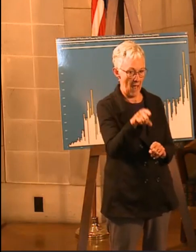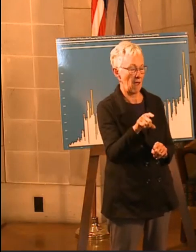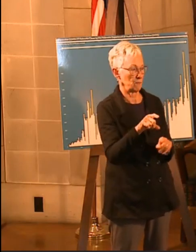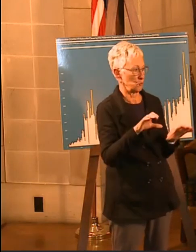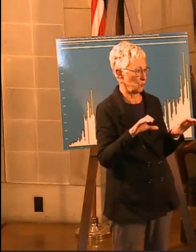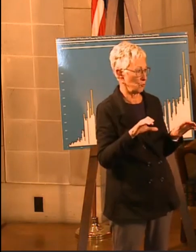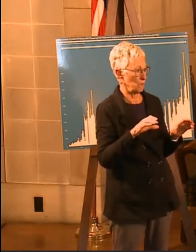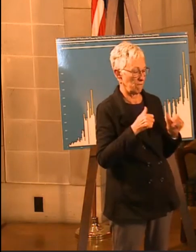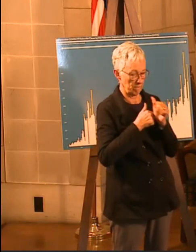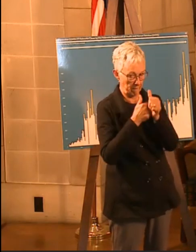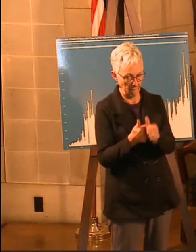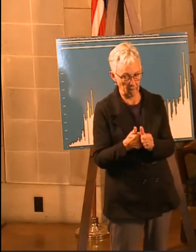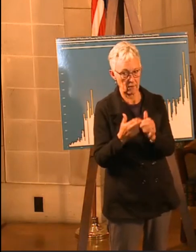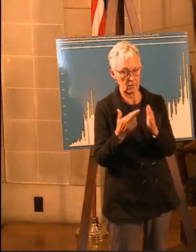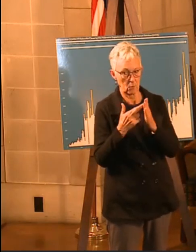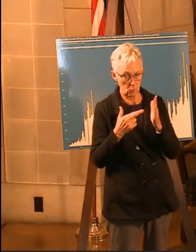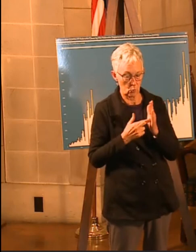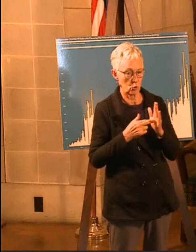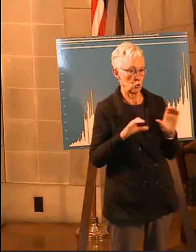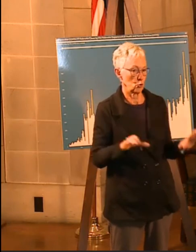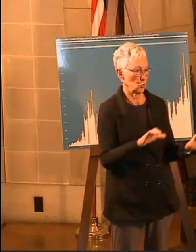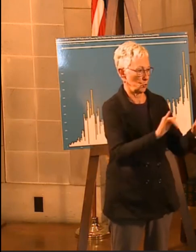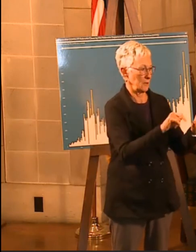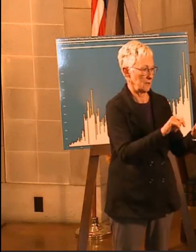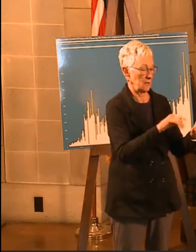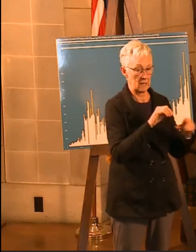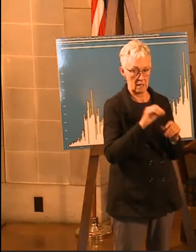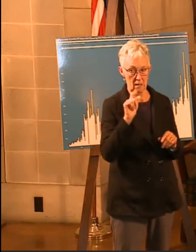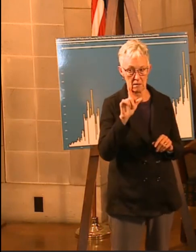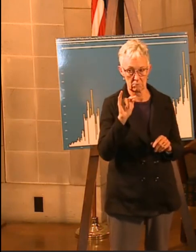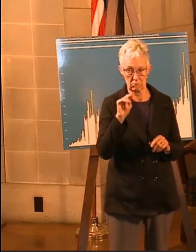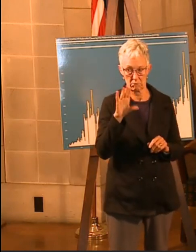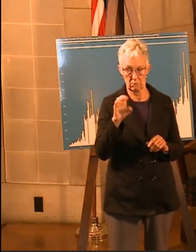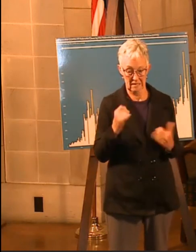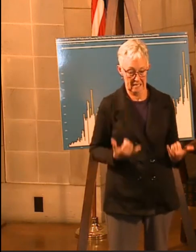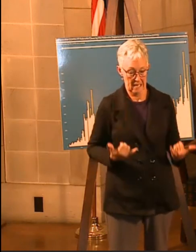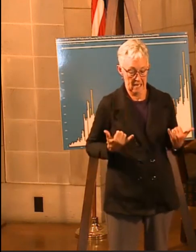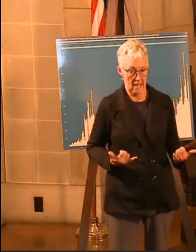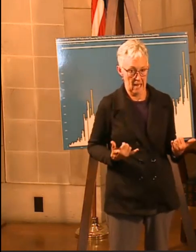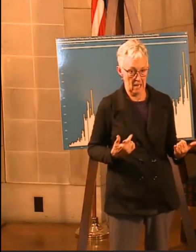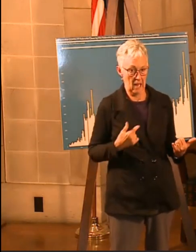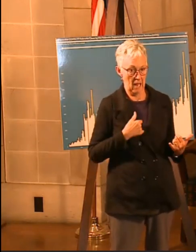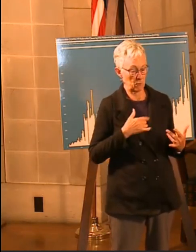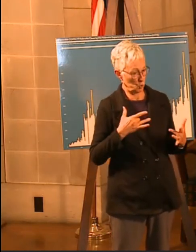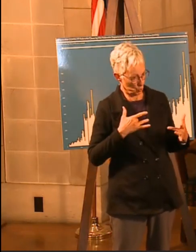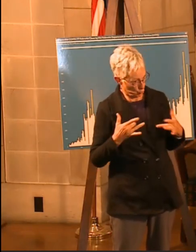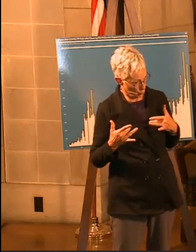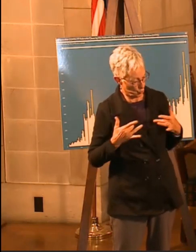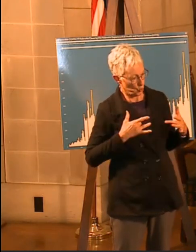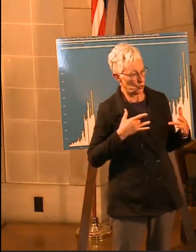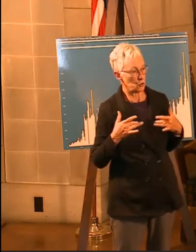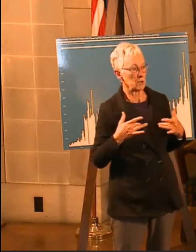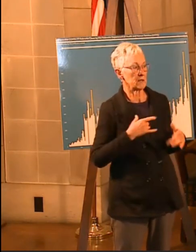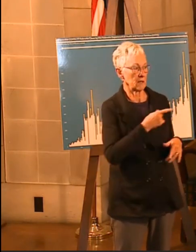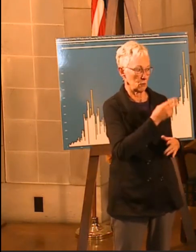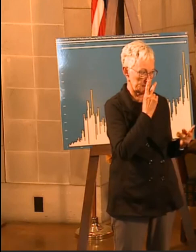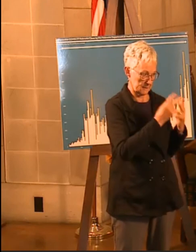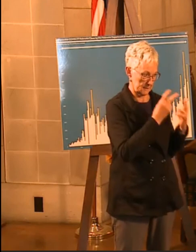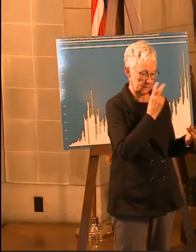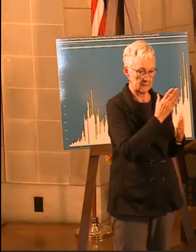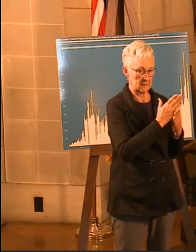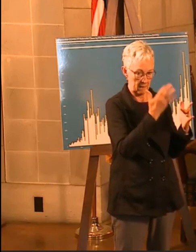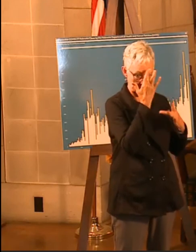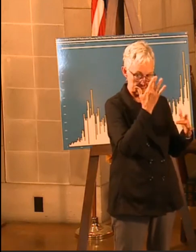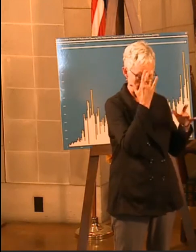able to do that. I think out in Alliance right now I'm concerned because I think they've seen some outbreaks there. It's really important that they pull that together. And